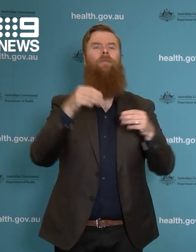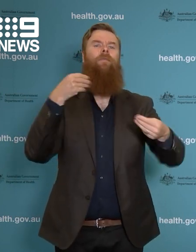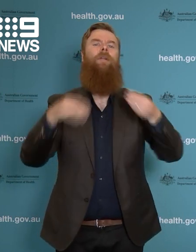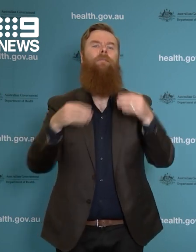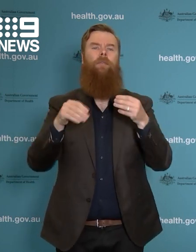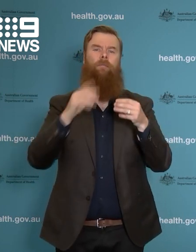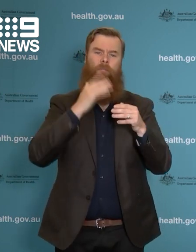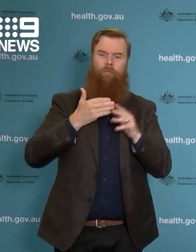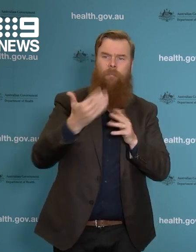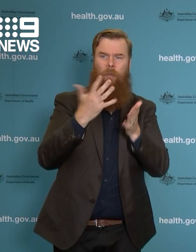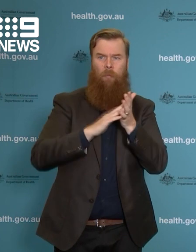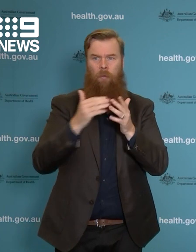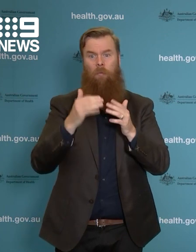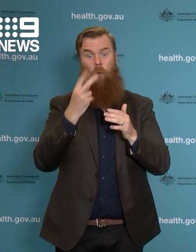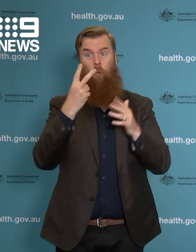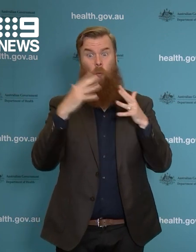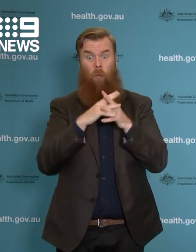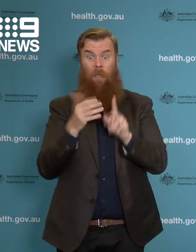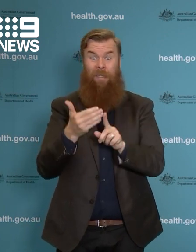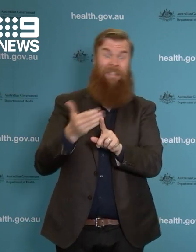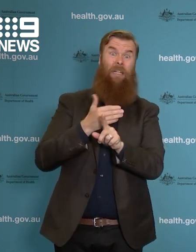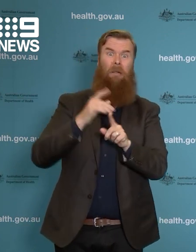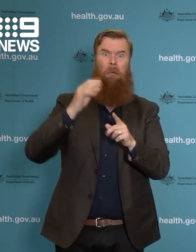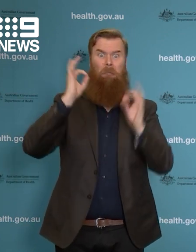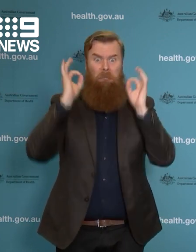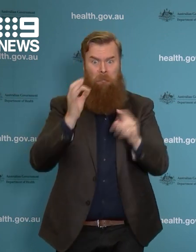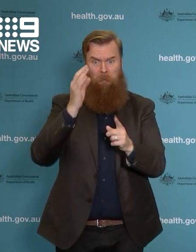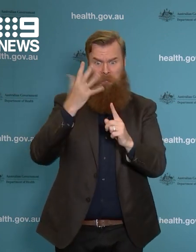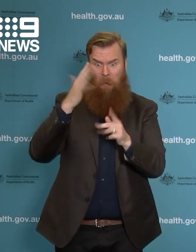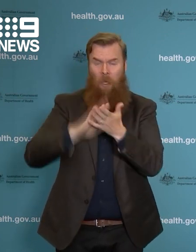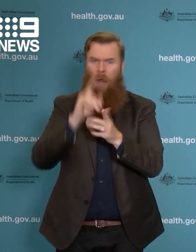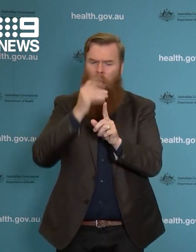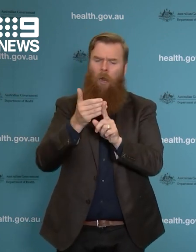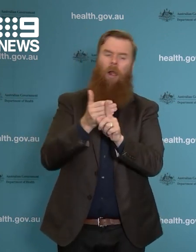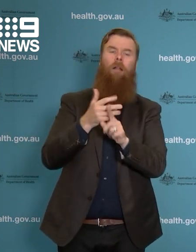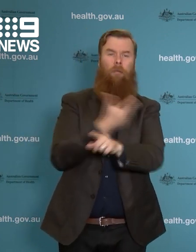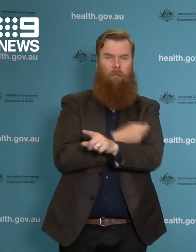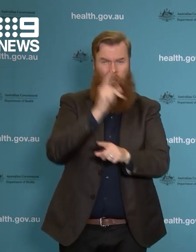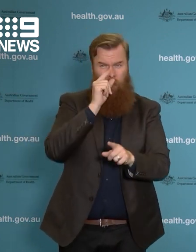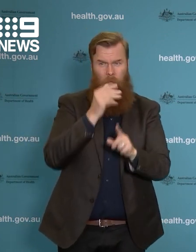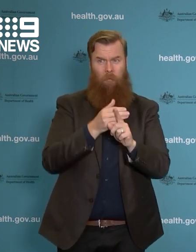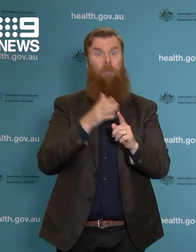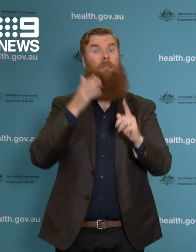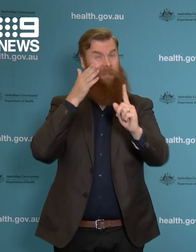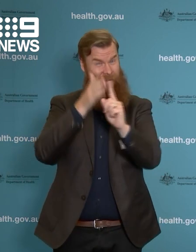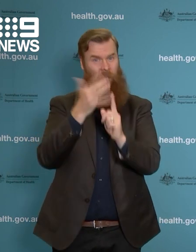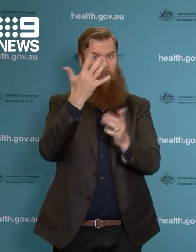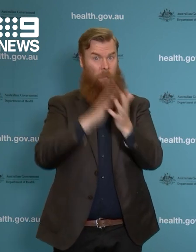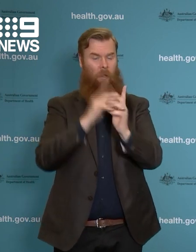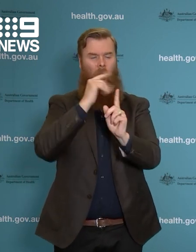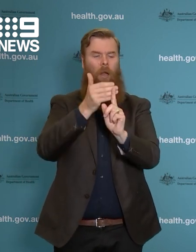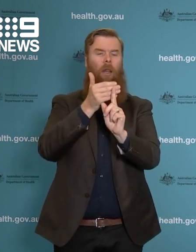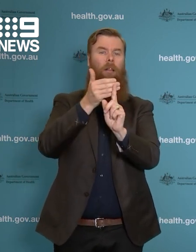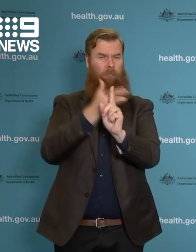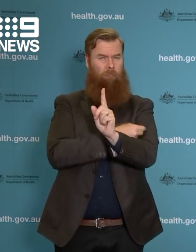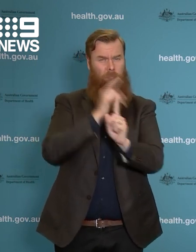five months, if know, that's fine, but mostly the five months is the time they want to stress. And the third